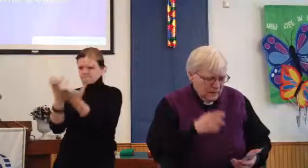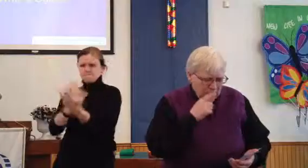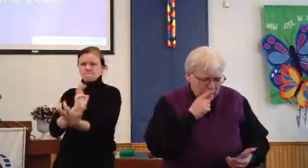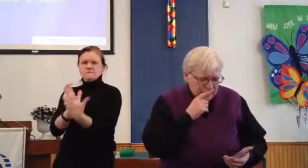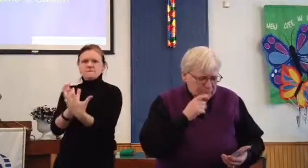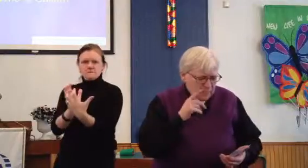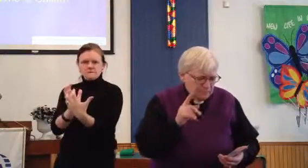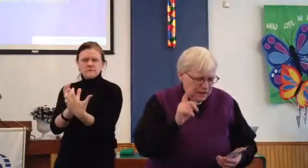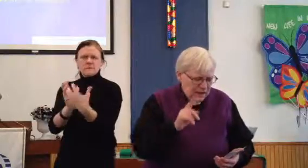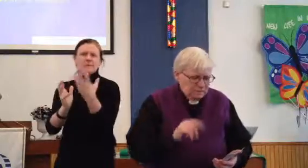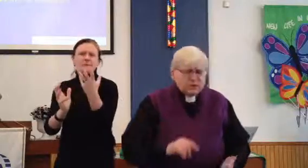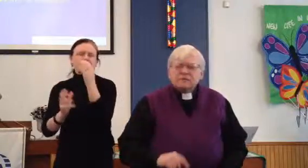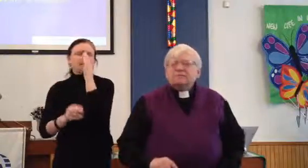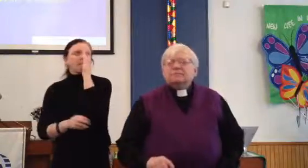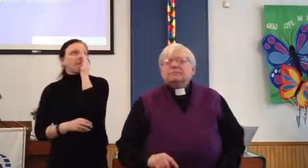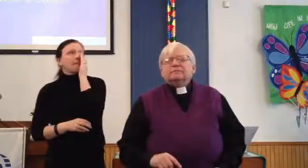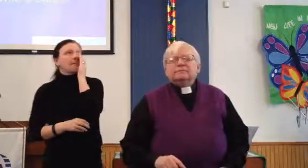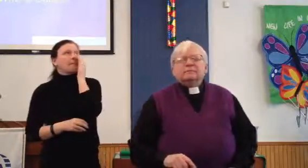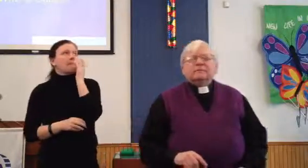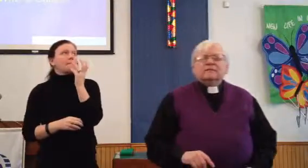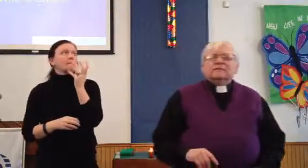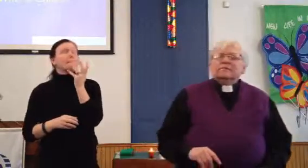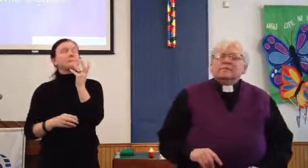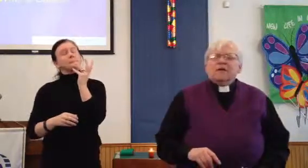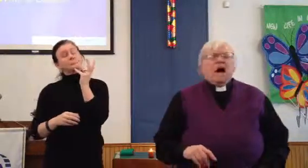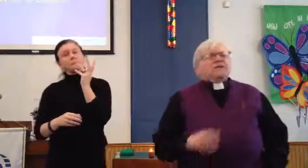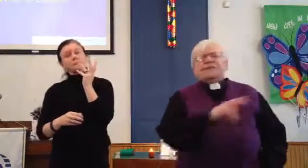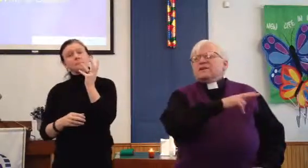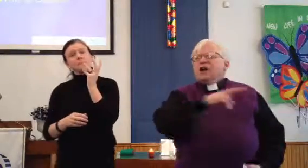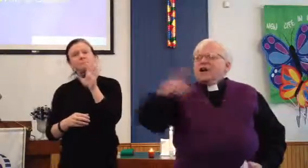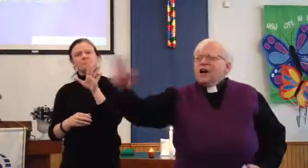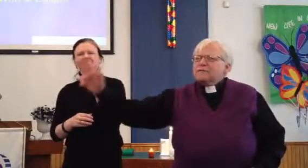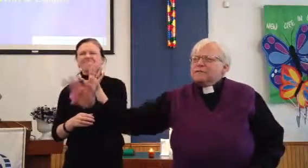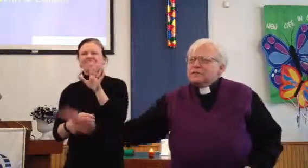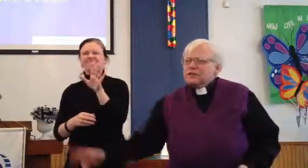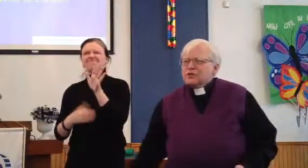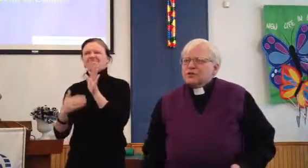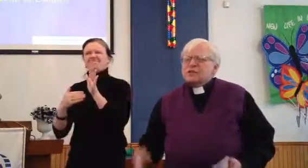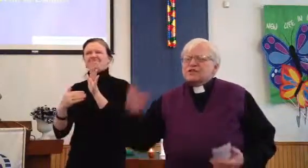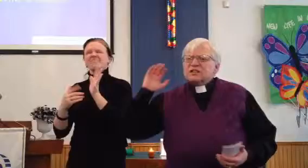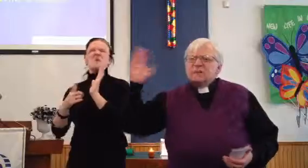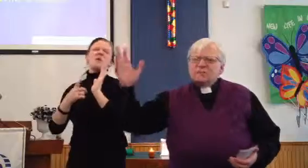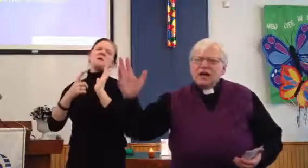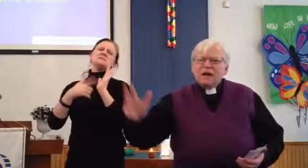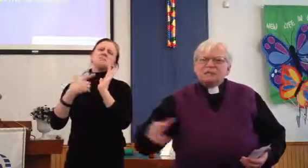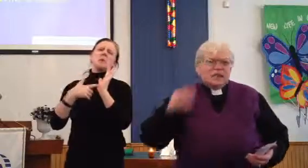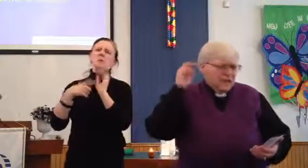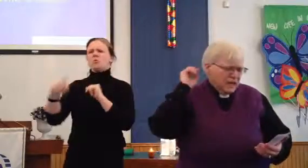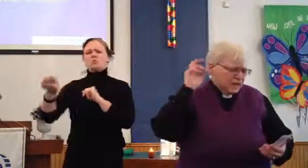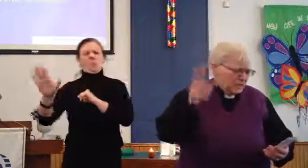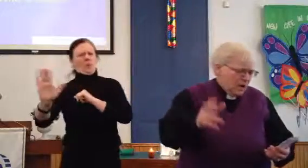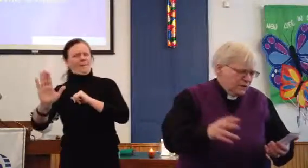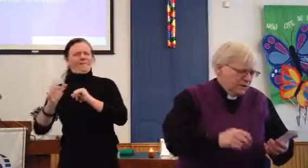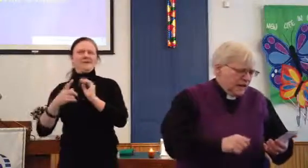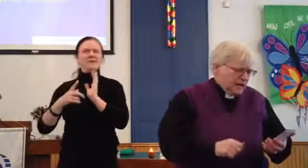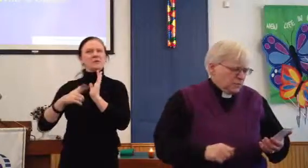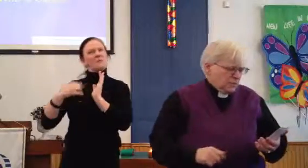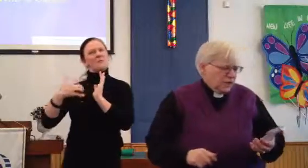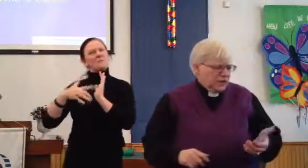And sometimes, I think not often for this group, but sometimes, as part of that exploration,